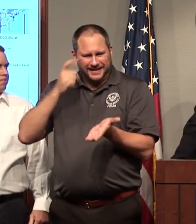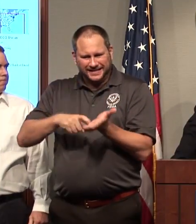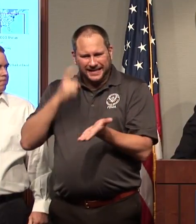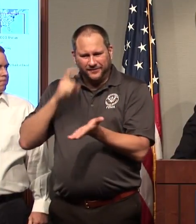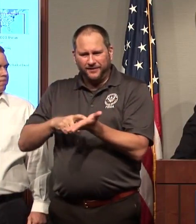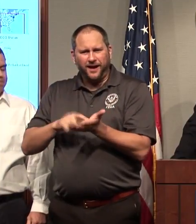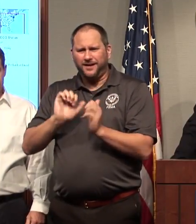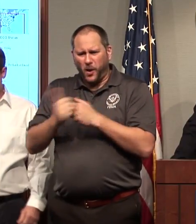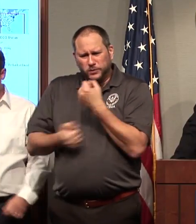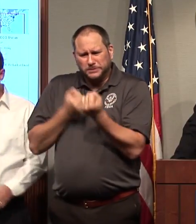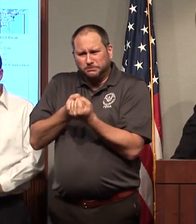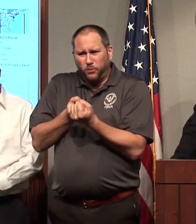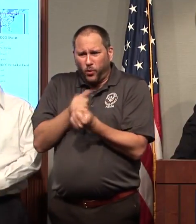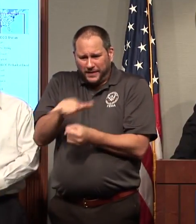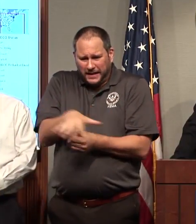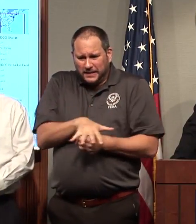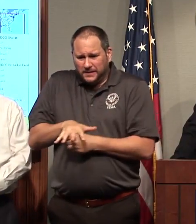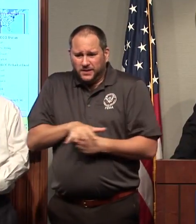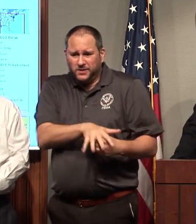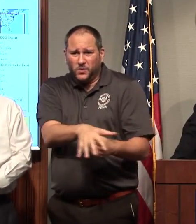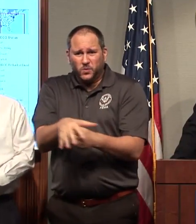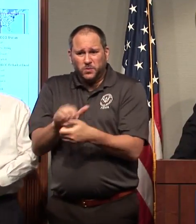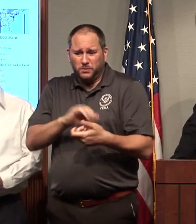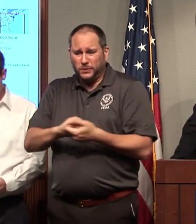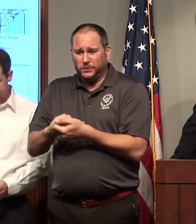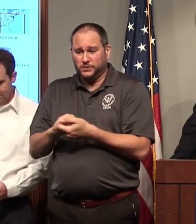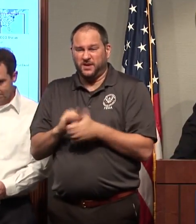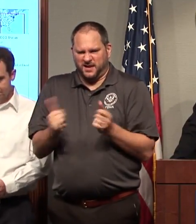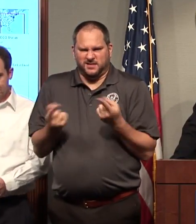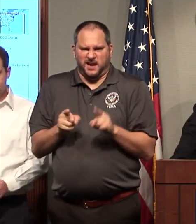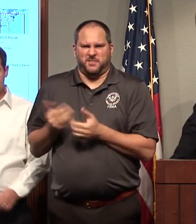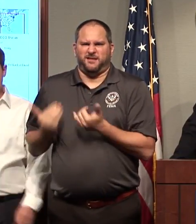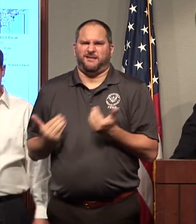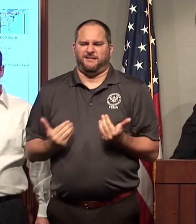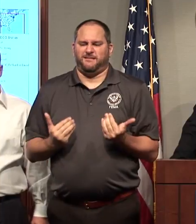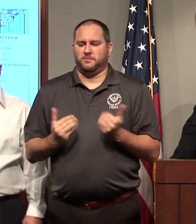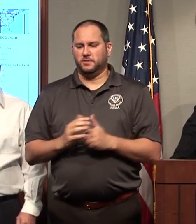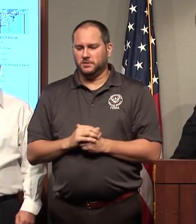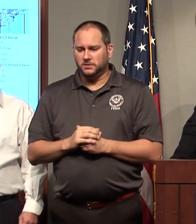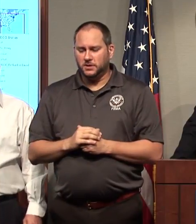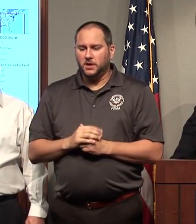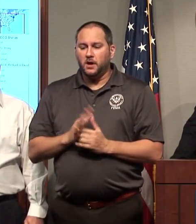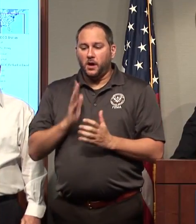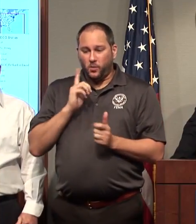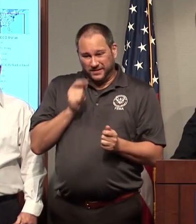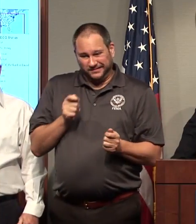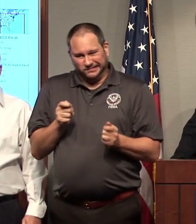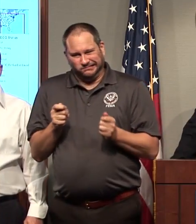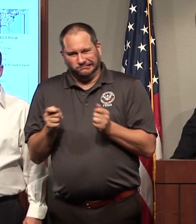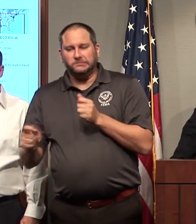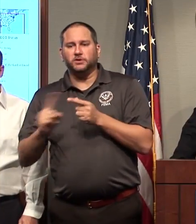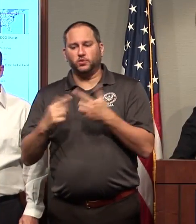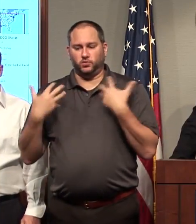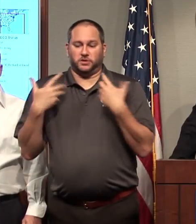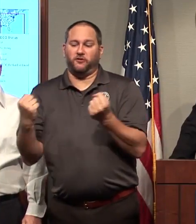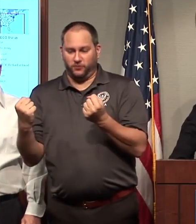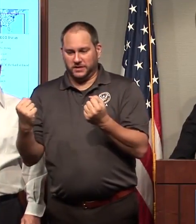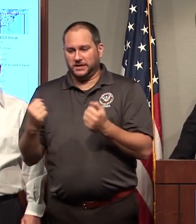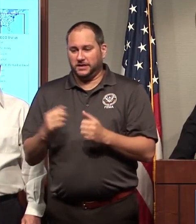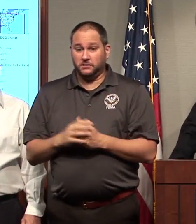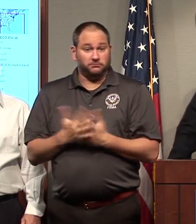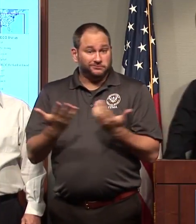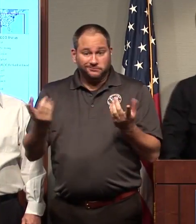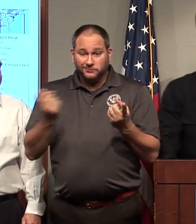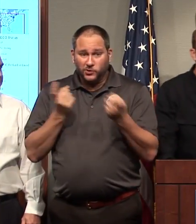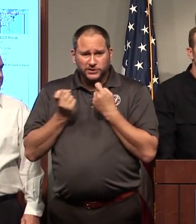and that's exactly what's taking place today as we start to turn the corner and provide a road to recovery. So with that, we'll open it up to any questions.